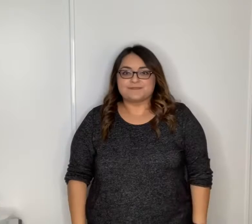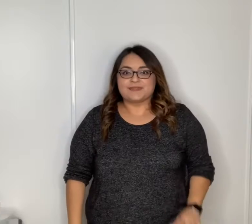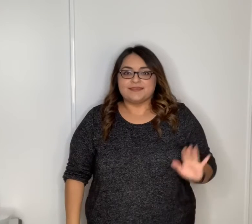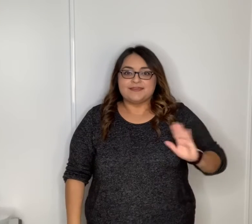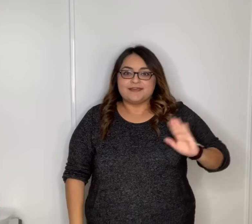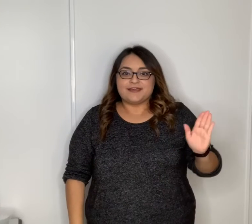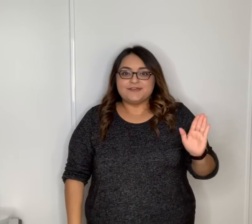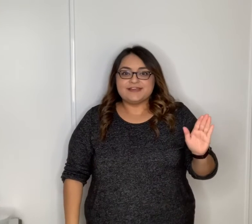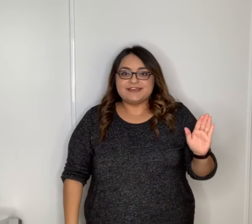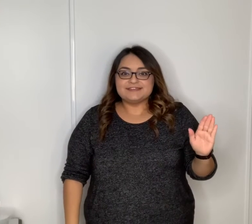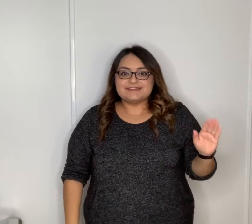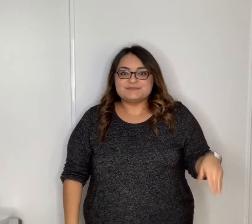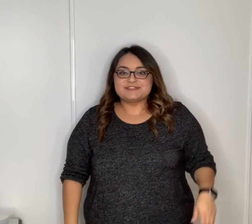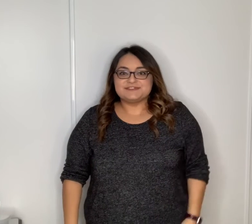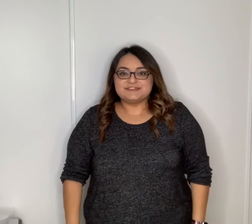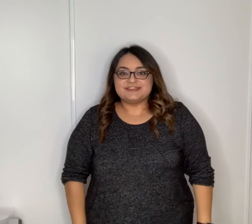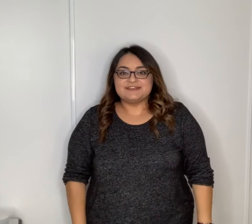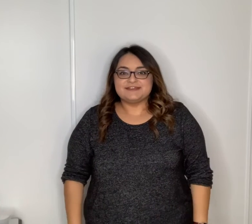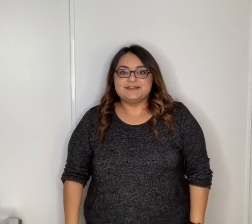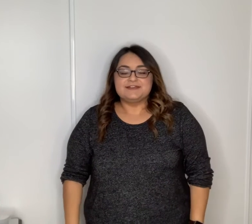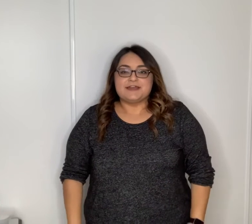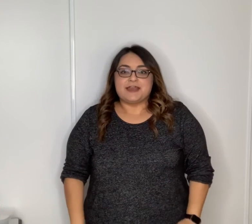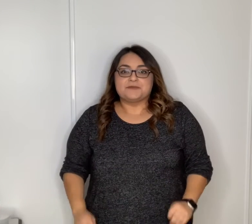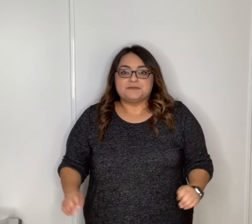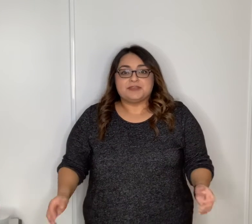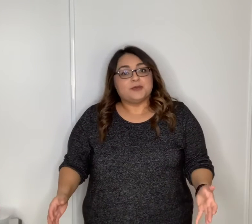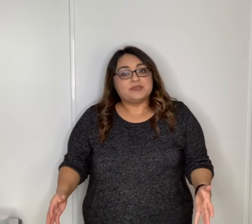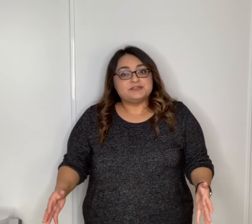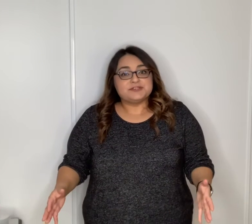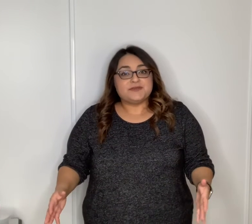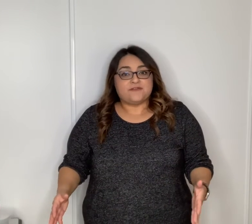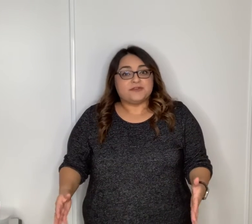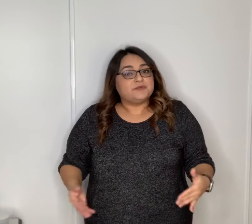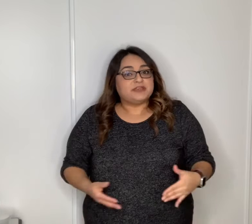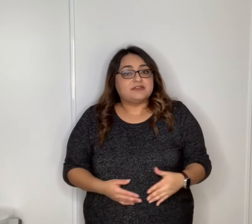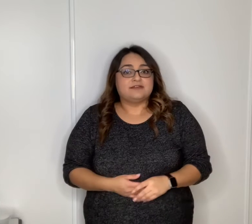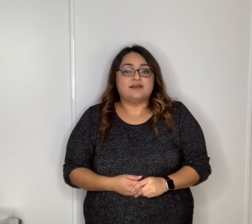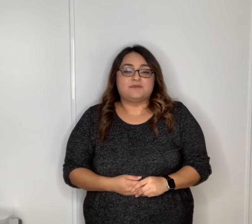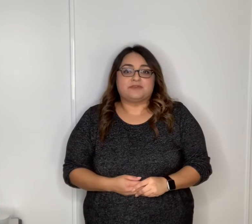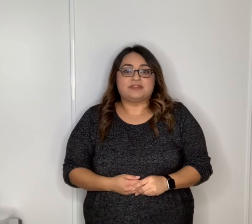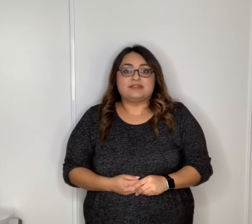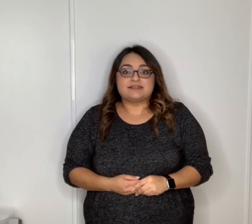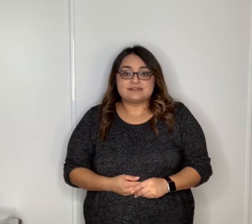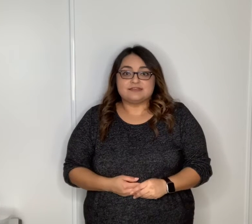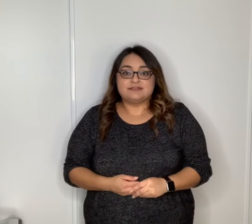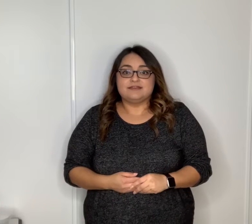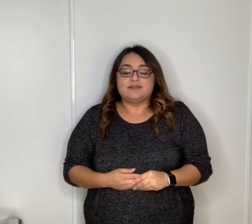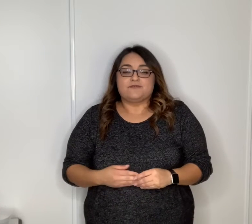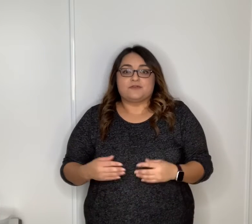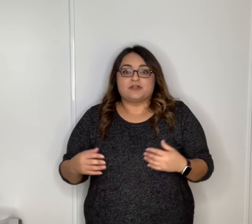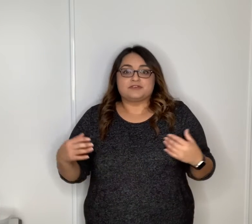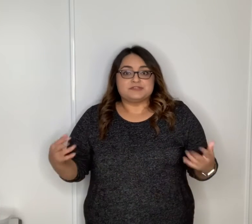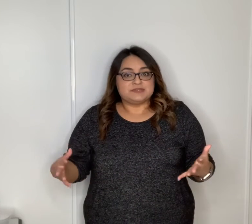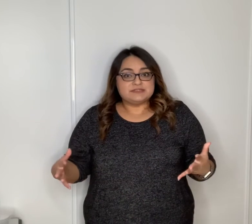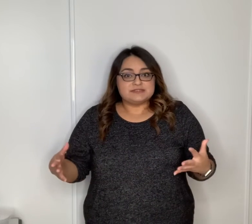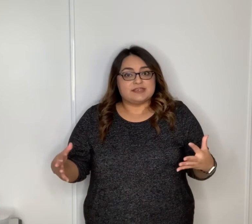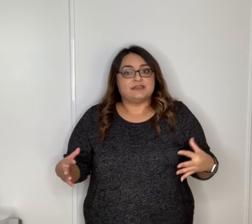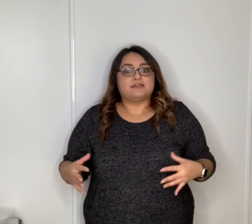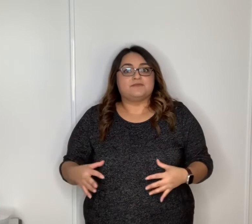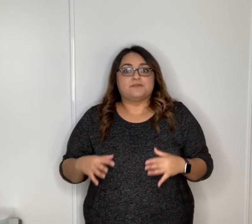hi you guys it's miss garcia i'm going to be coming to you every week with a lesson for our students and for